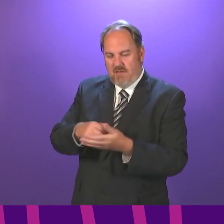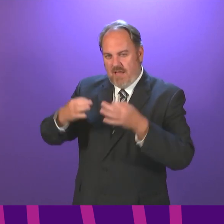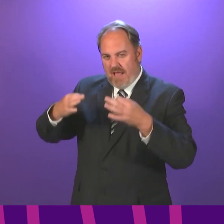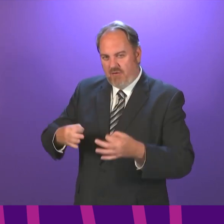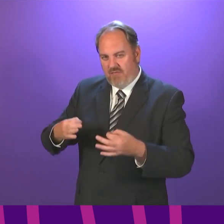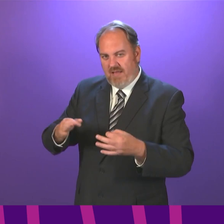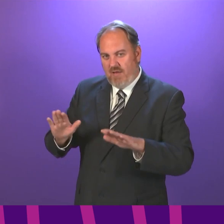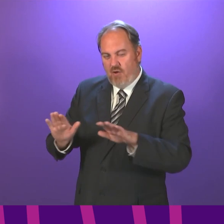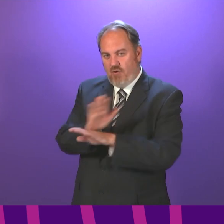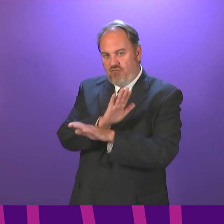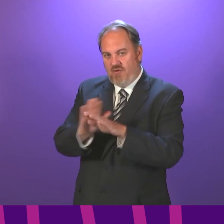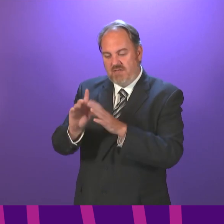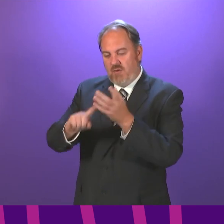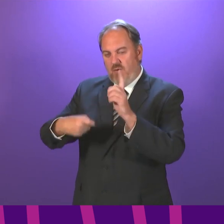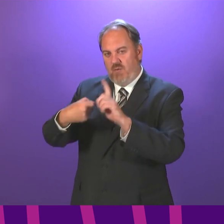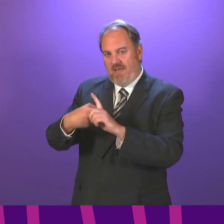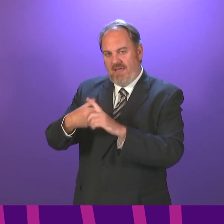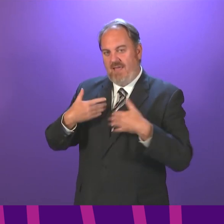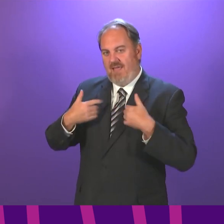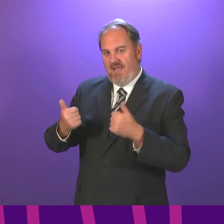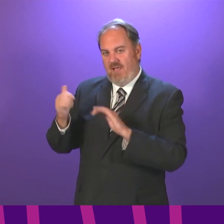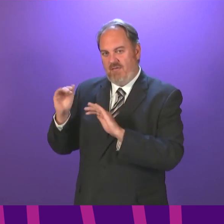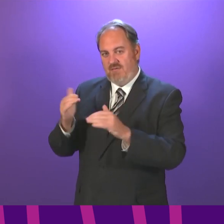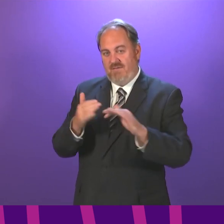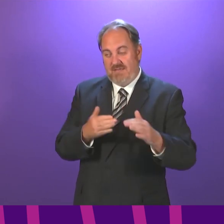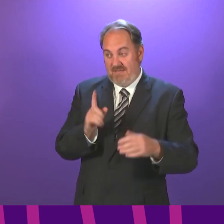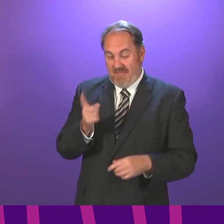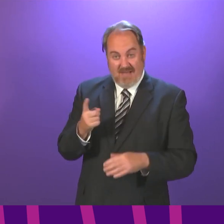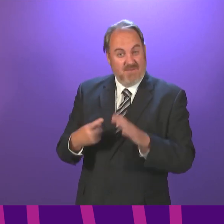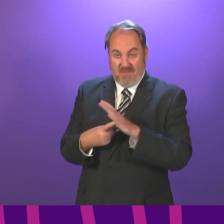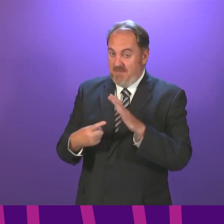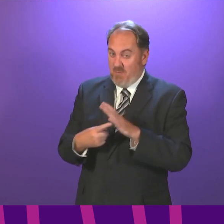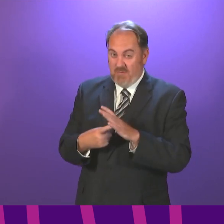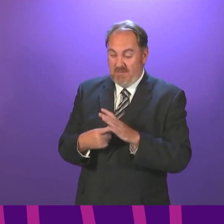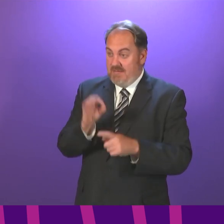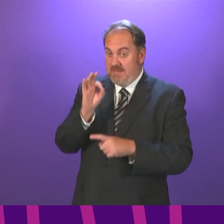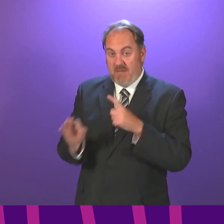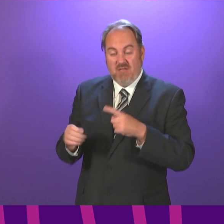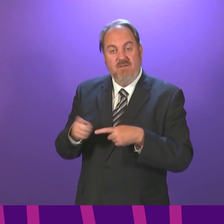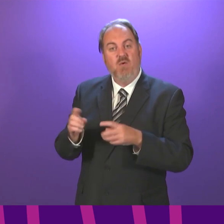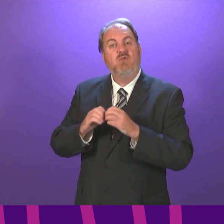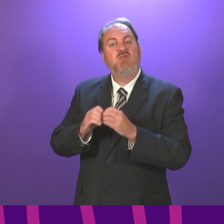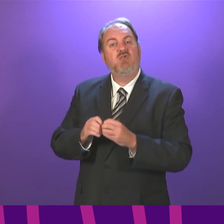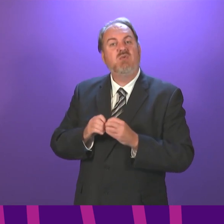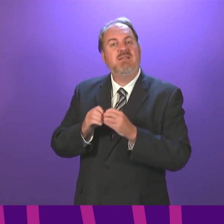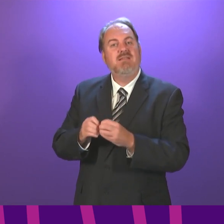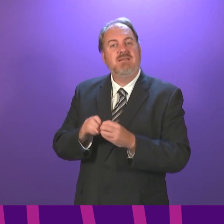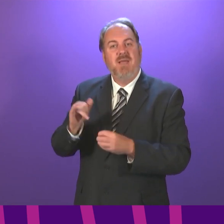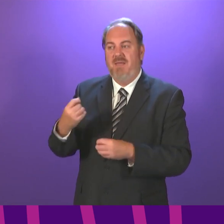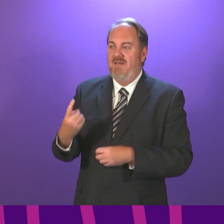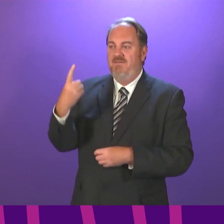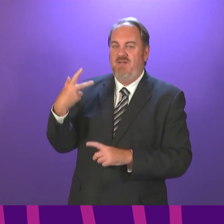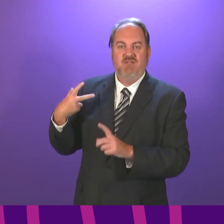across UK health services, which something that will become increasingly important, particularly as students, many of whom have had their first jab